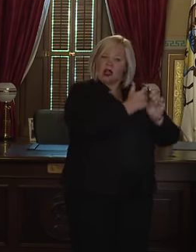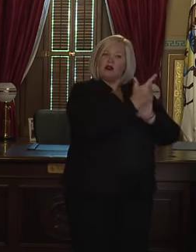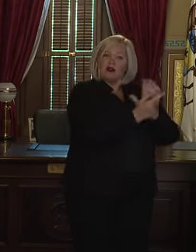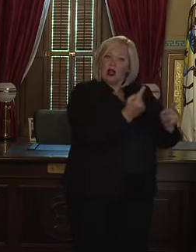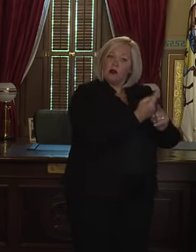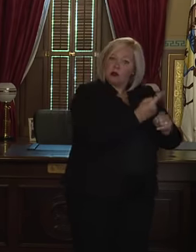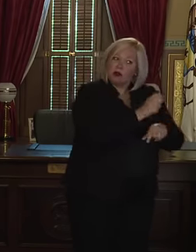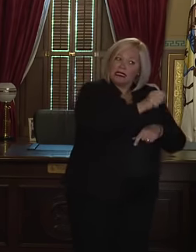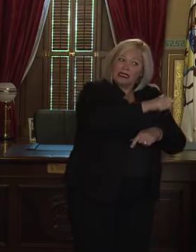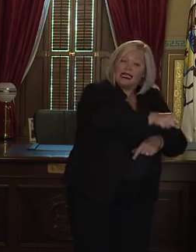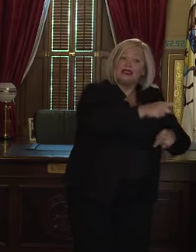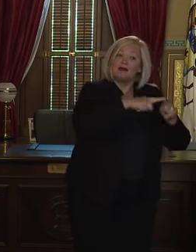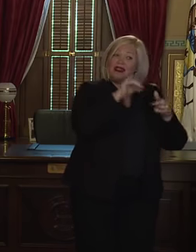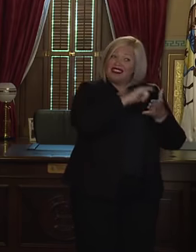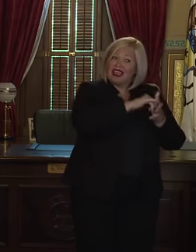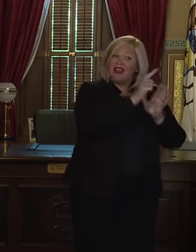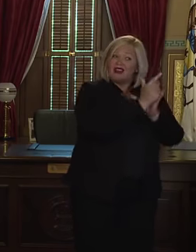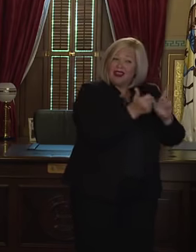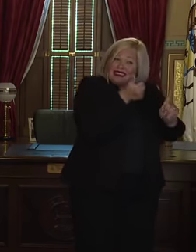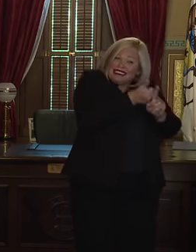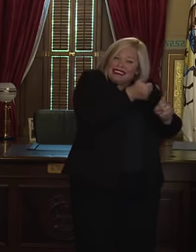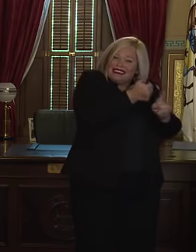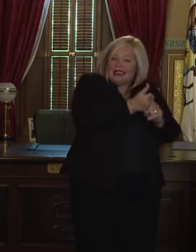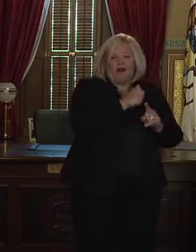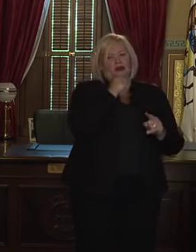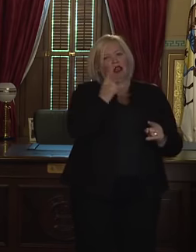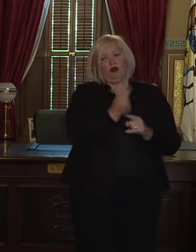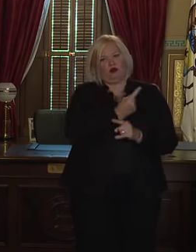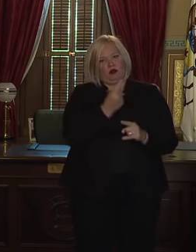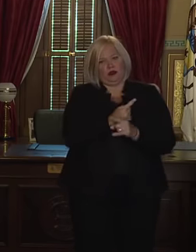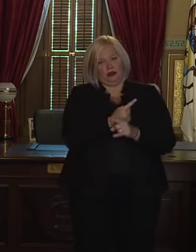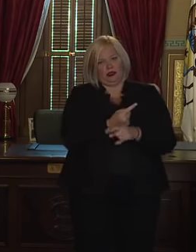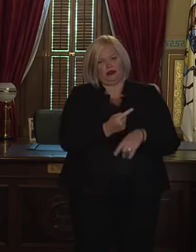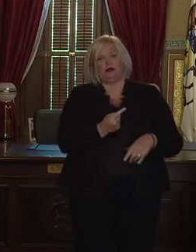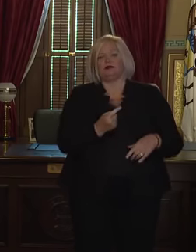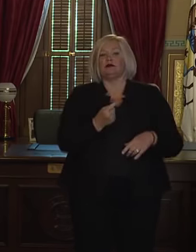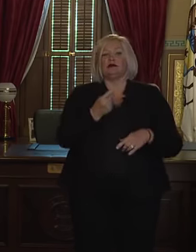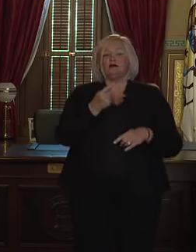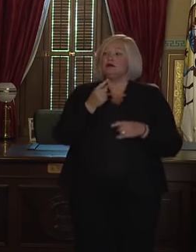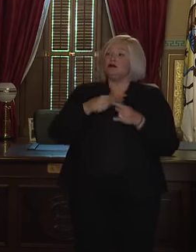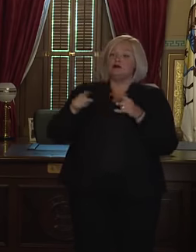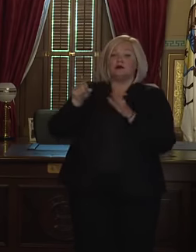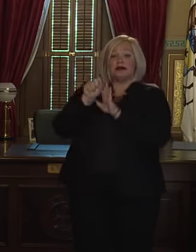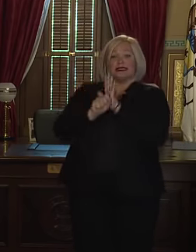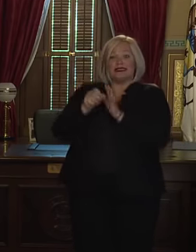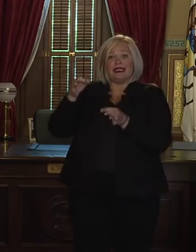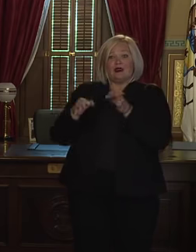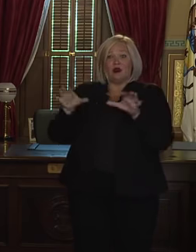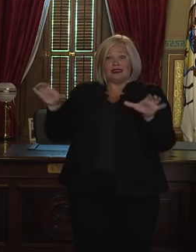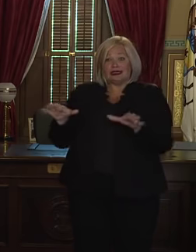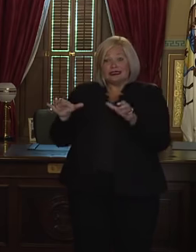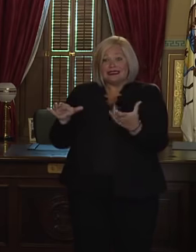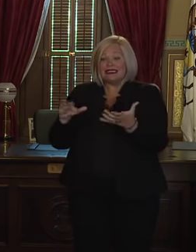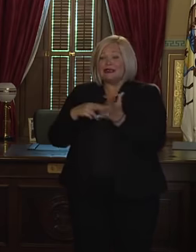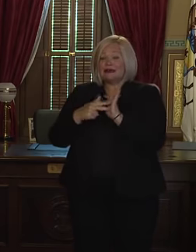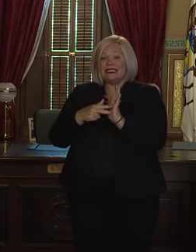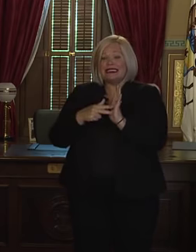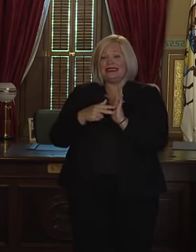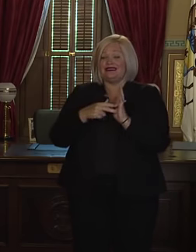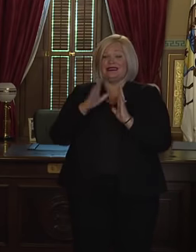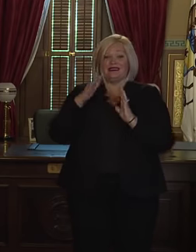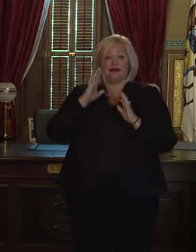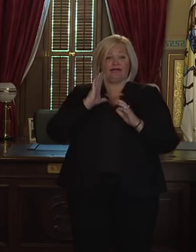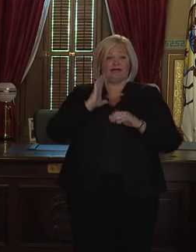correctly and utilized my powers. And what this ruling also does not mean is that all the